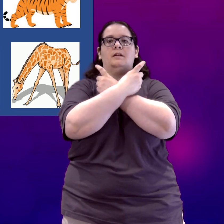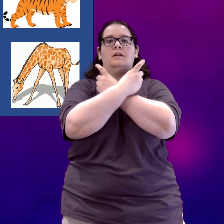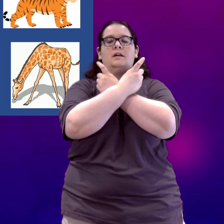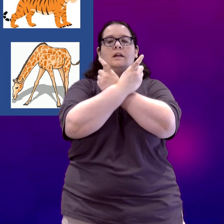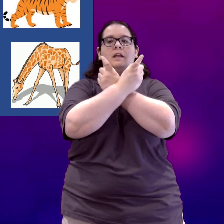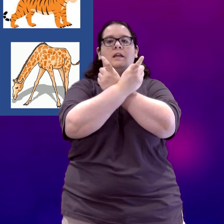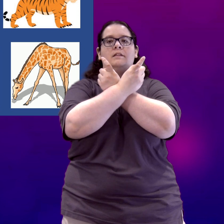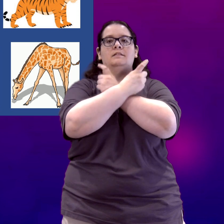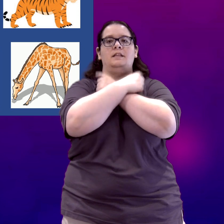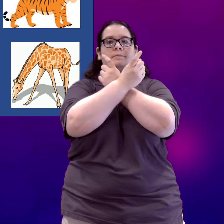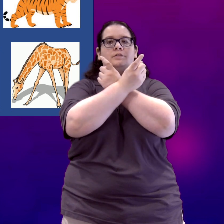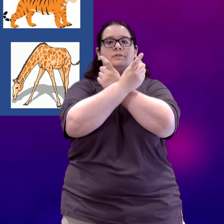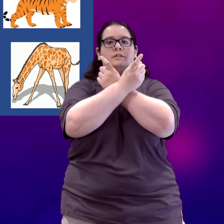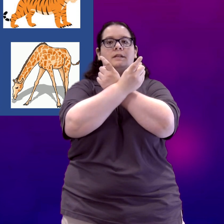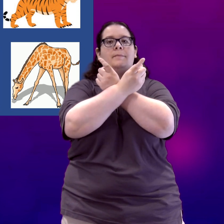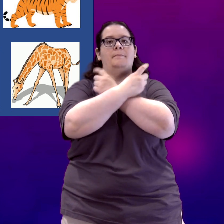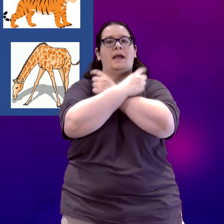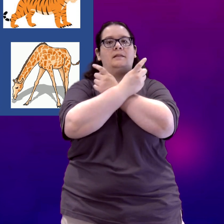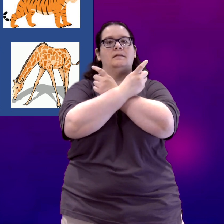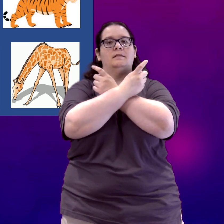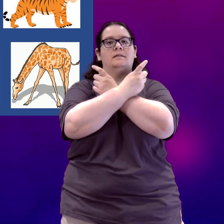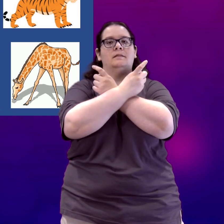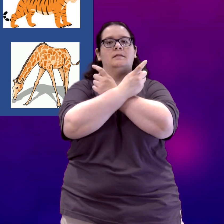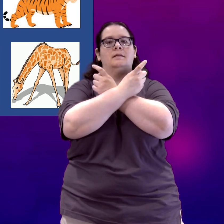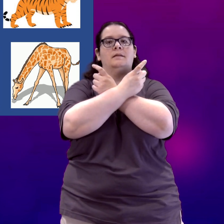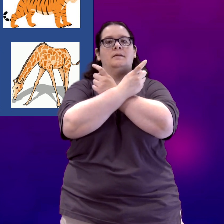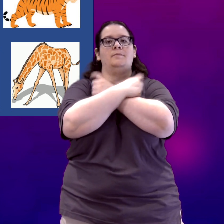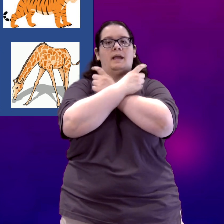and tap your shoulders. Bat. Bat.